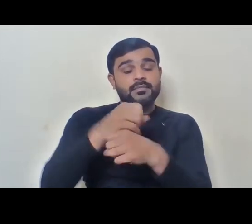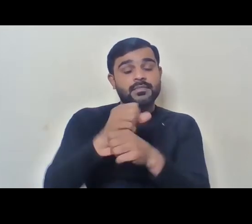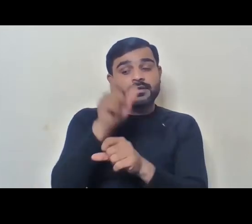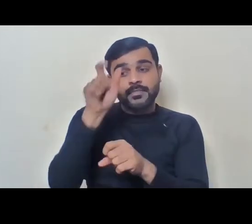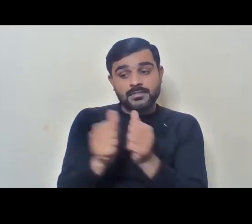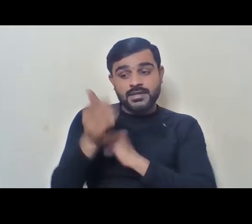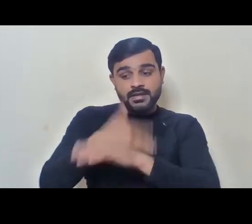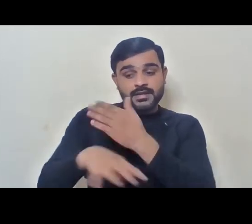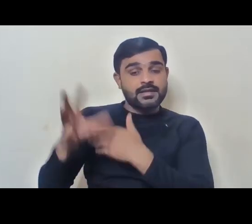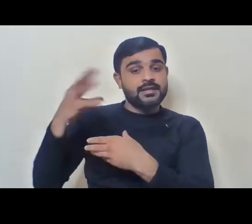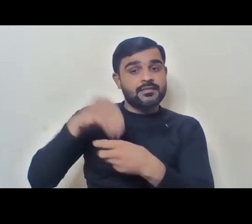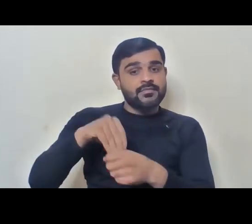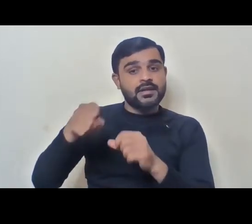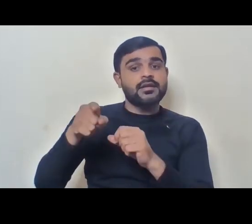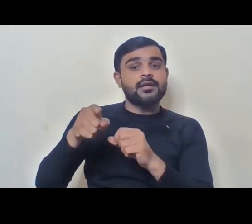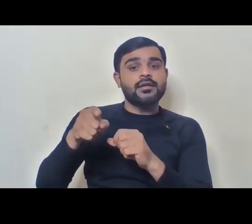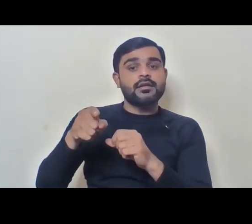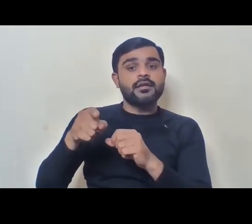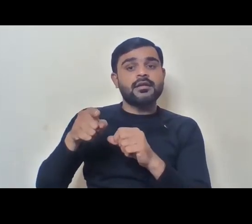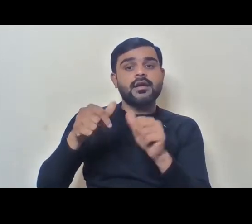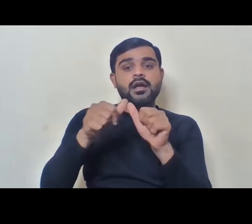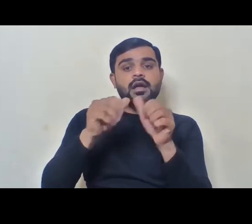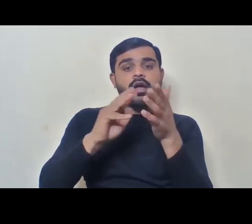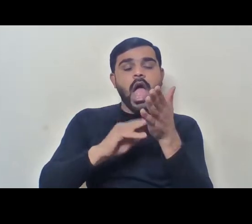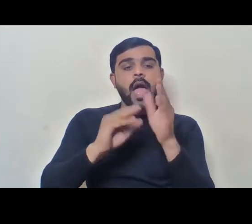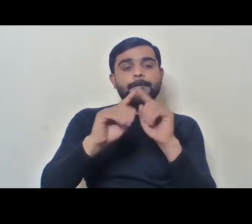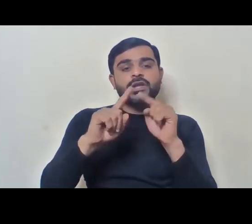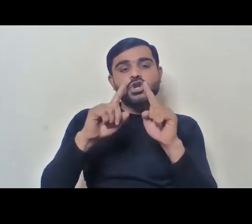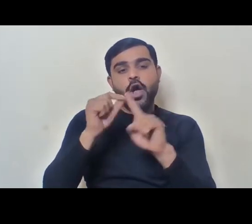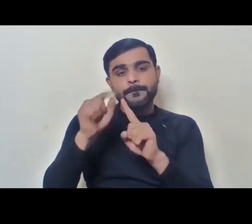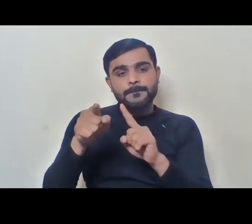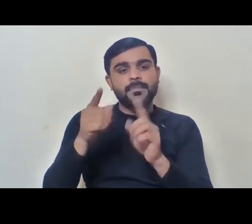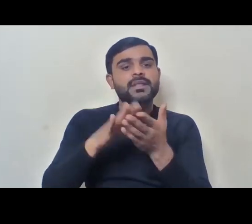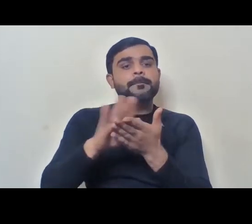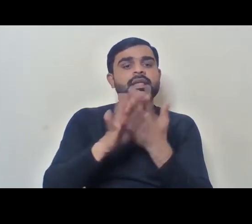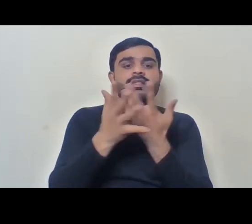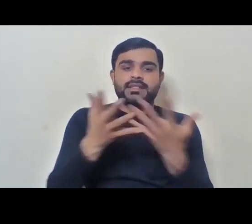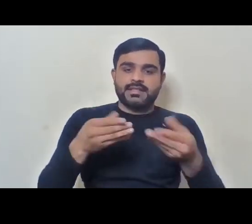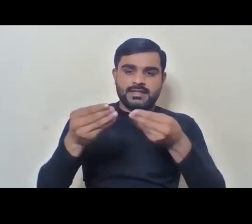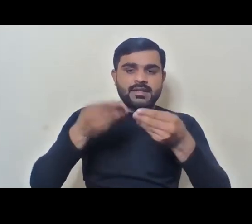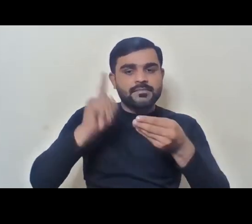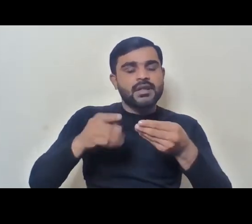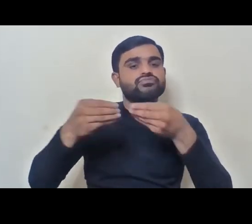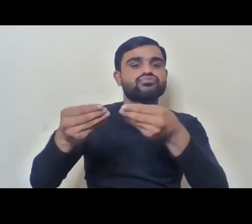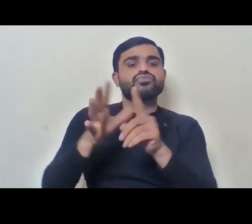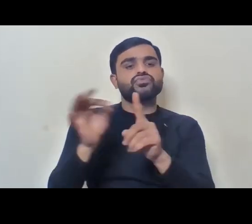disabilities also come under the ambit of reasonable accommodation. I just take a minute.